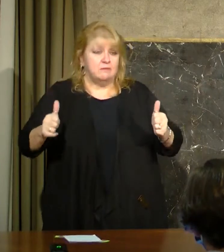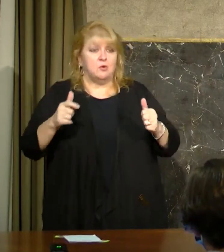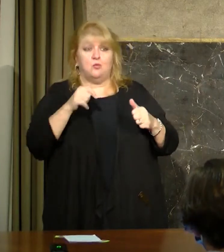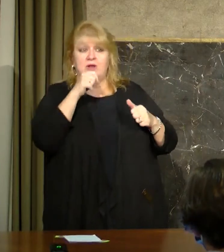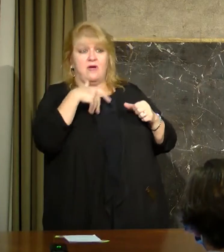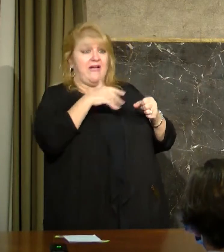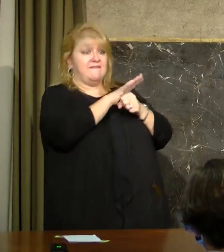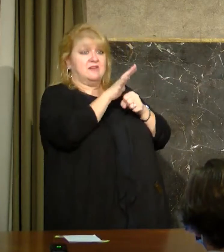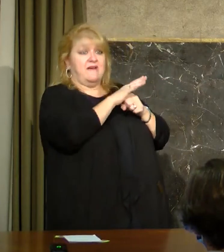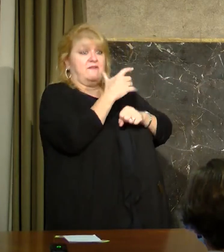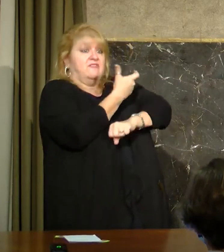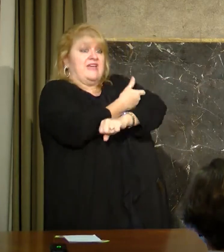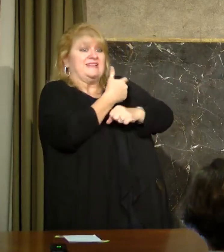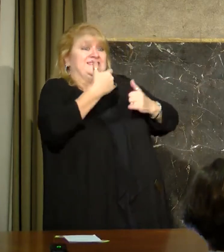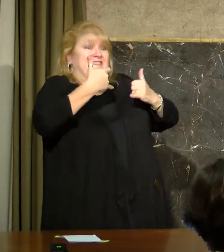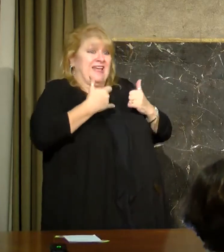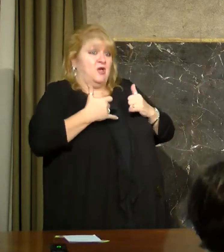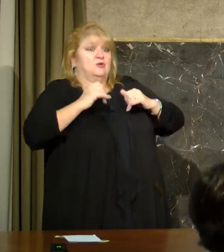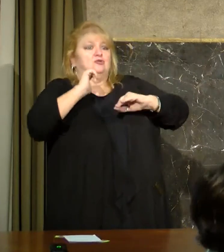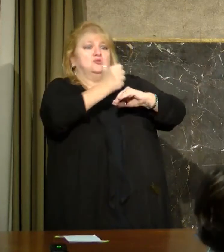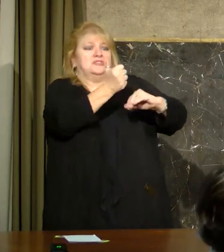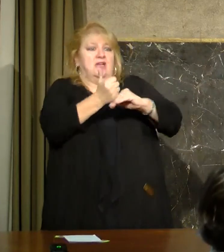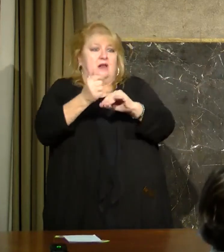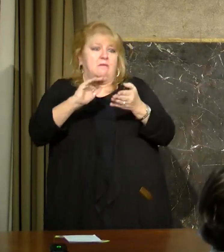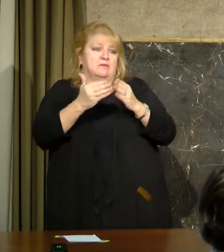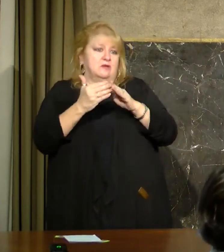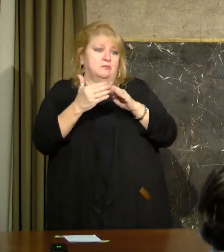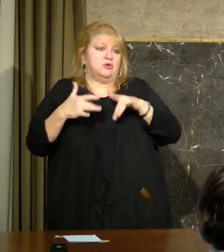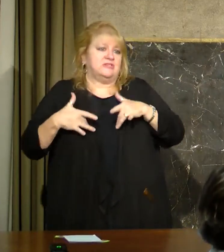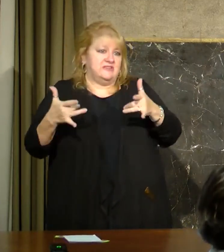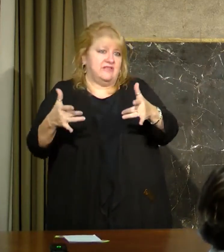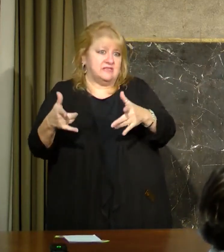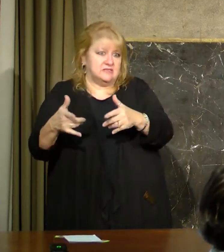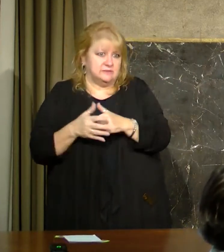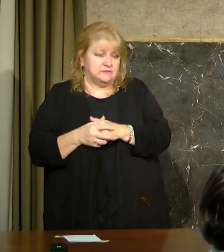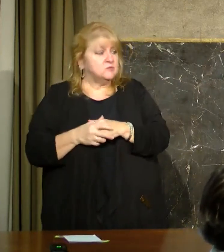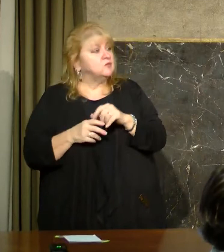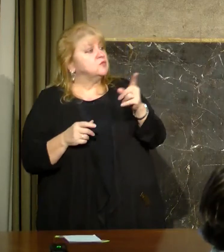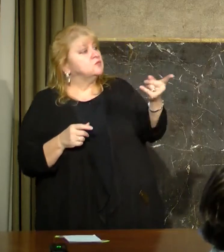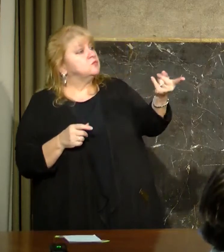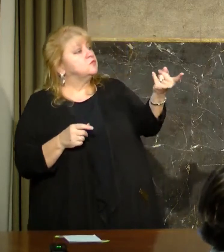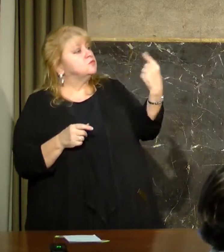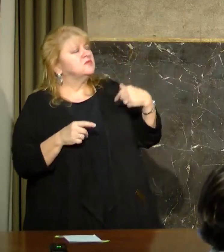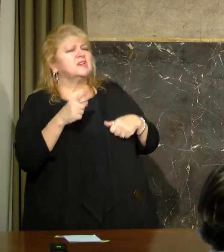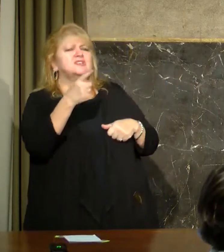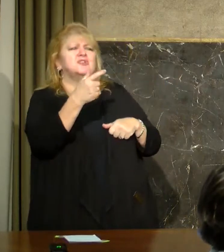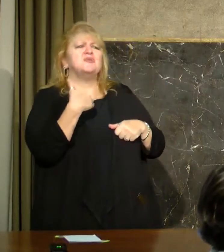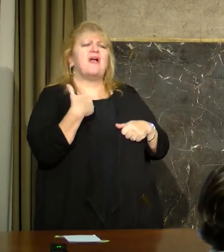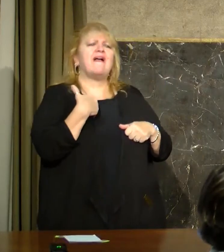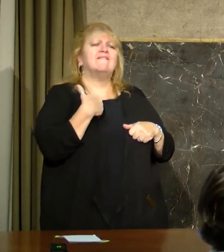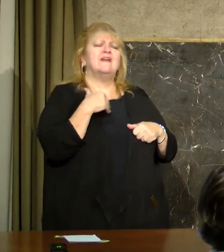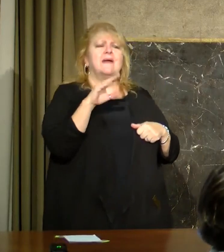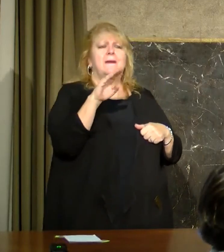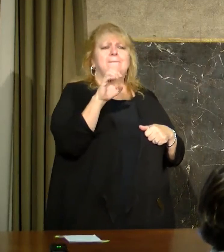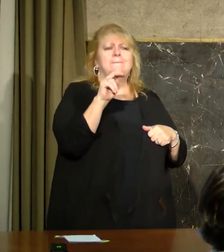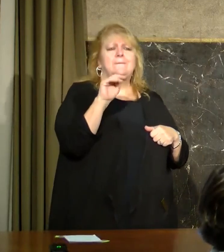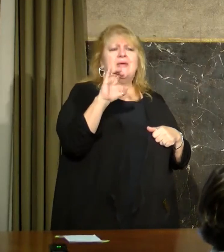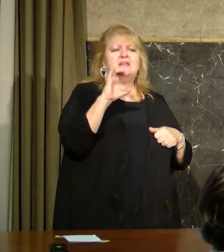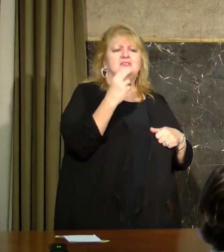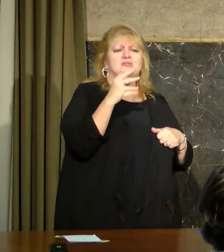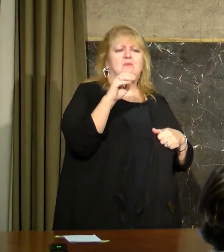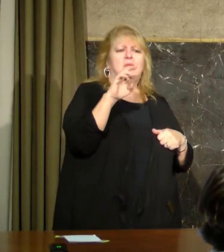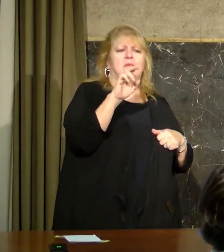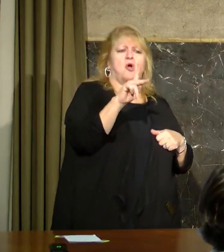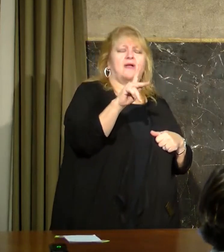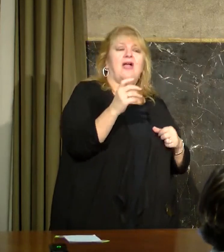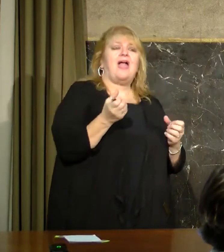that's not at the point yet. Yeah, Julie? Do you have any benchmarks about how many people in each priority group do you